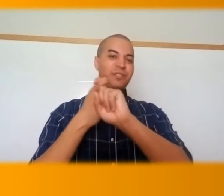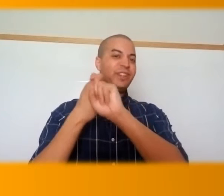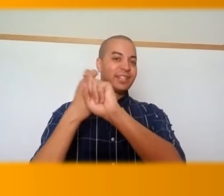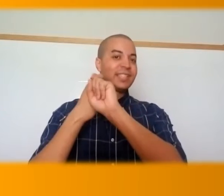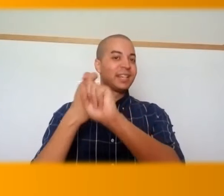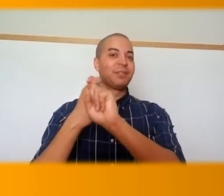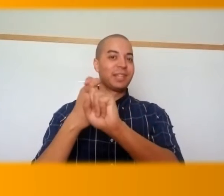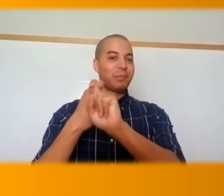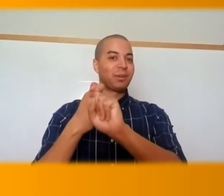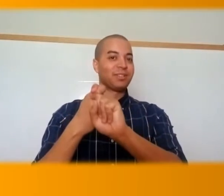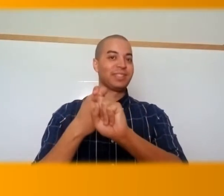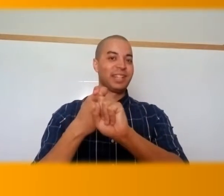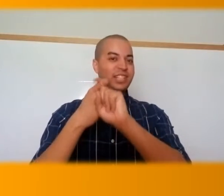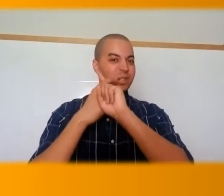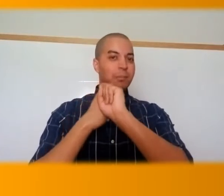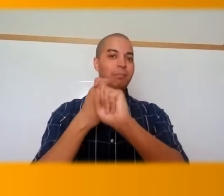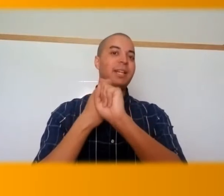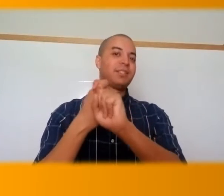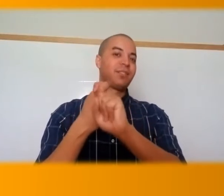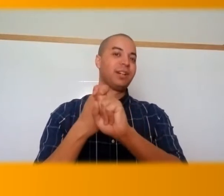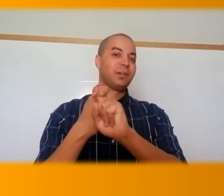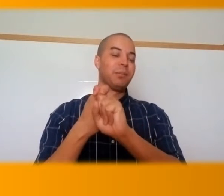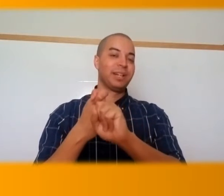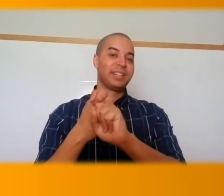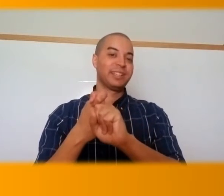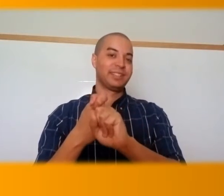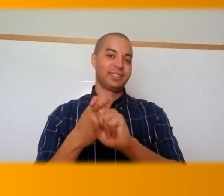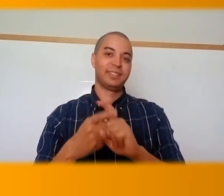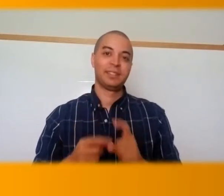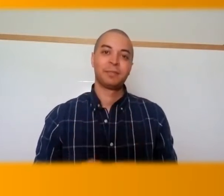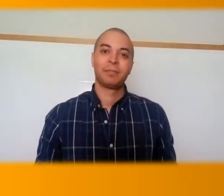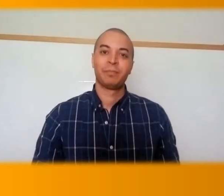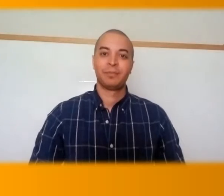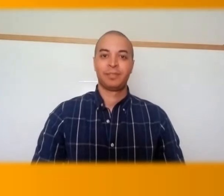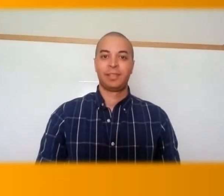you're very tight with that person. That's your best friend or buddy.